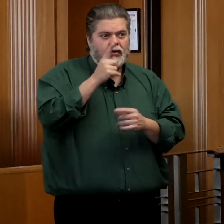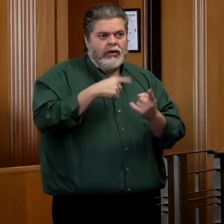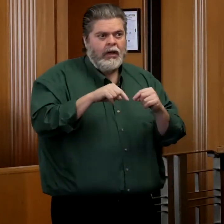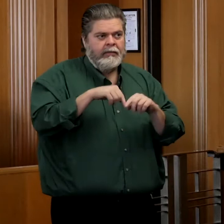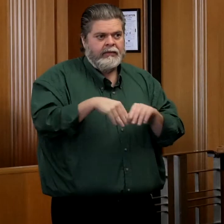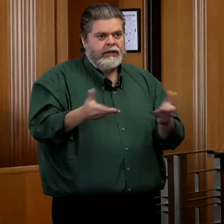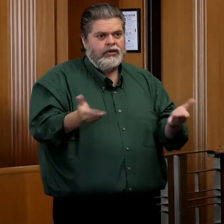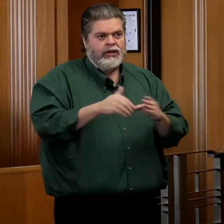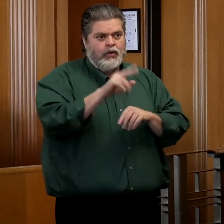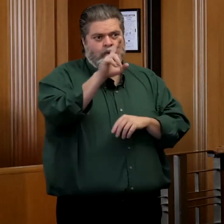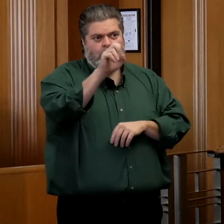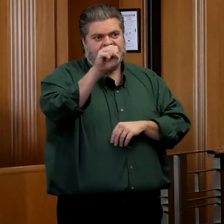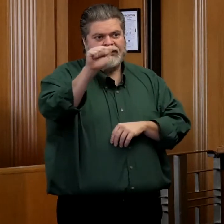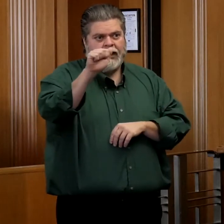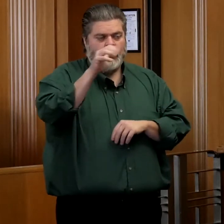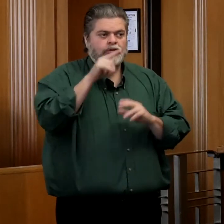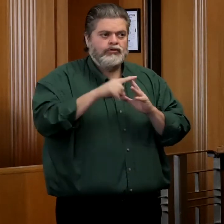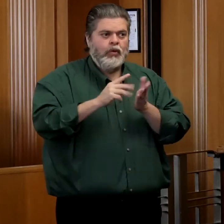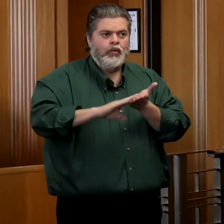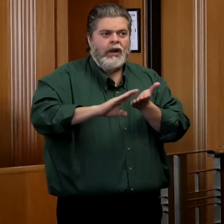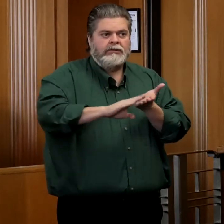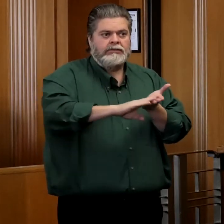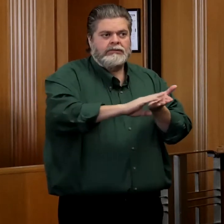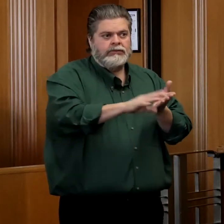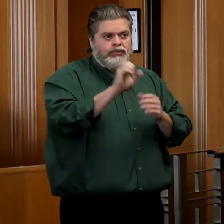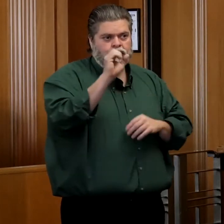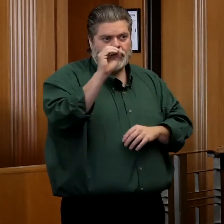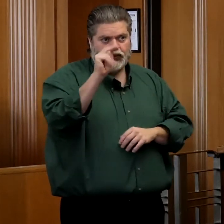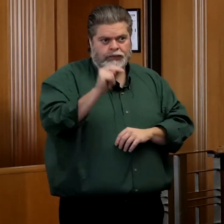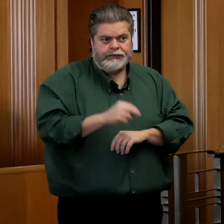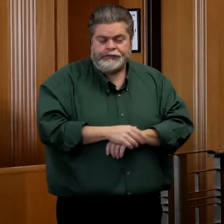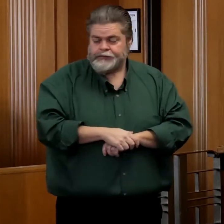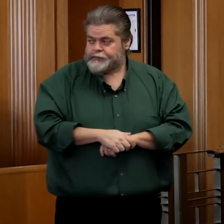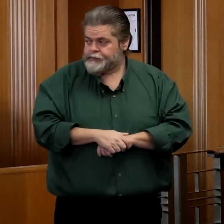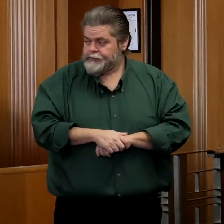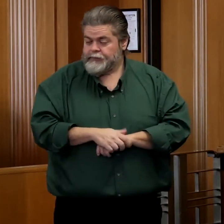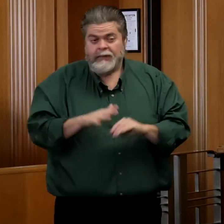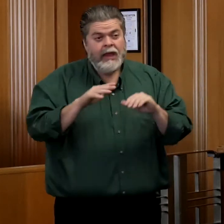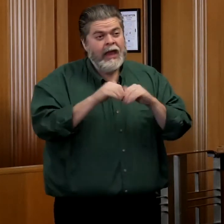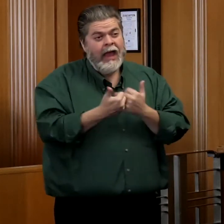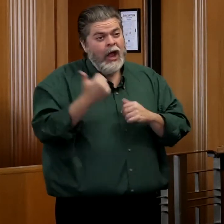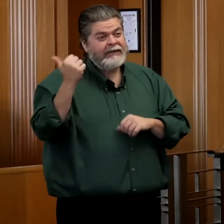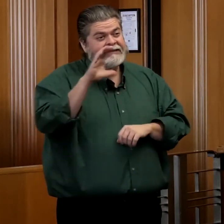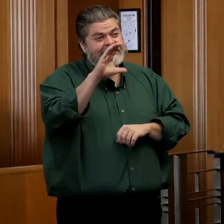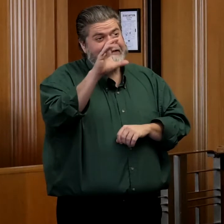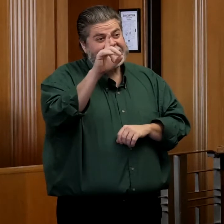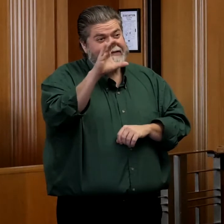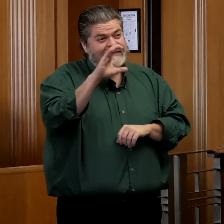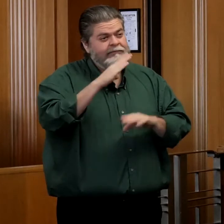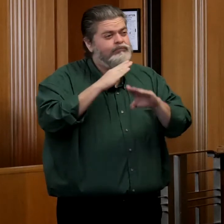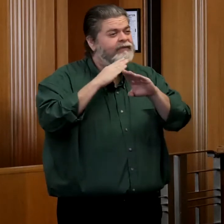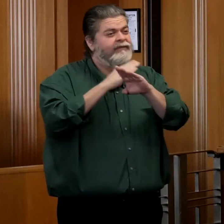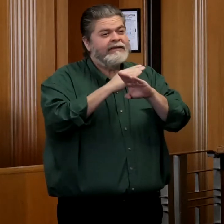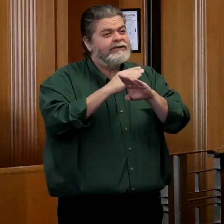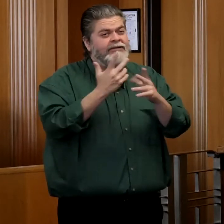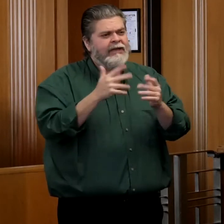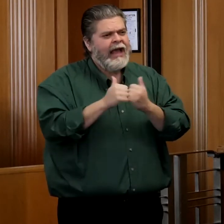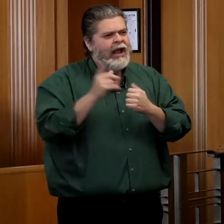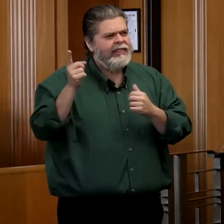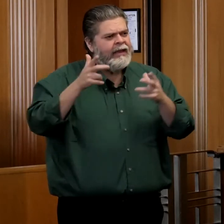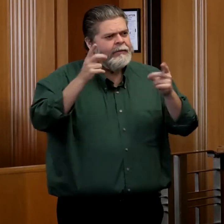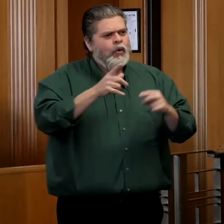our United States as well. And then how do the Centers for Disease Control and Prevention determine who